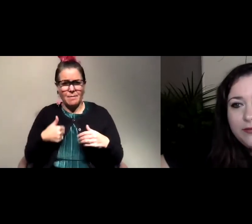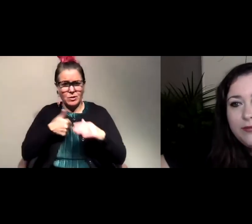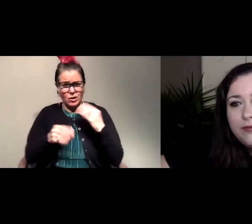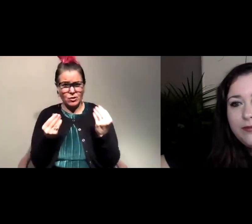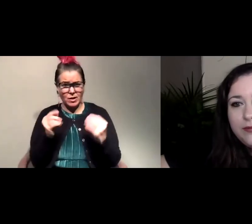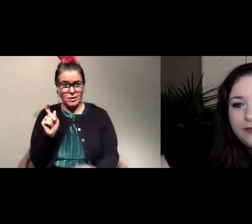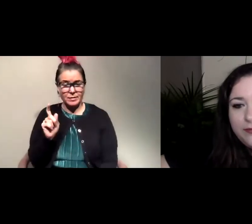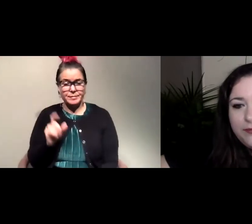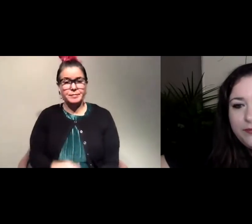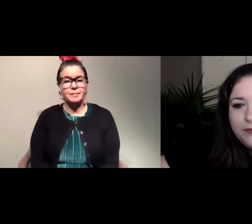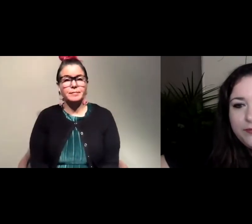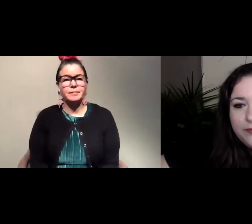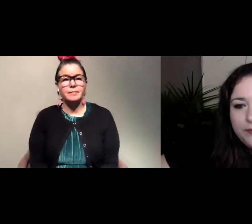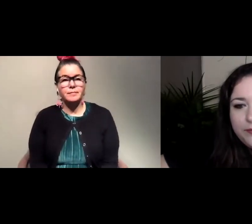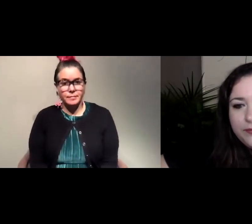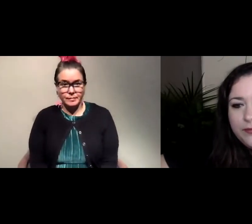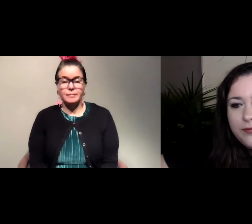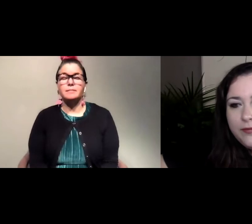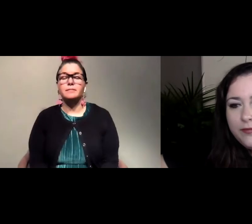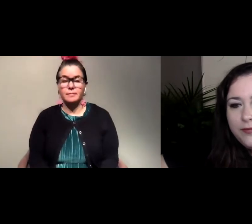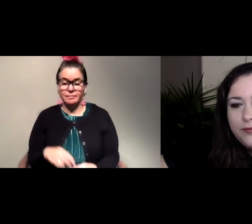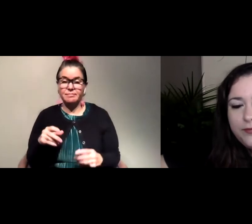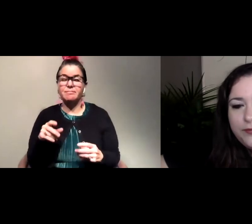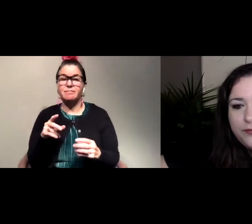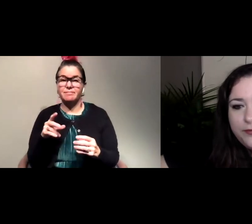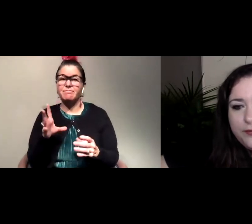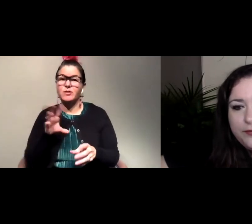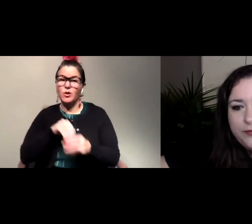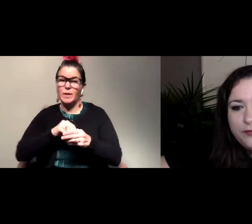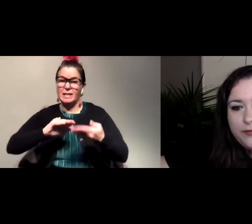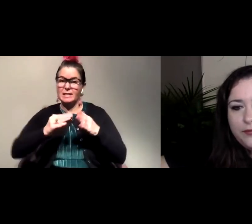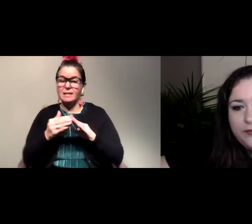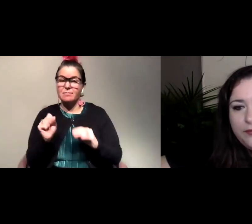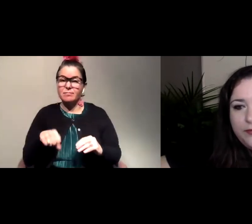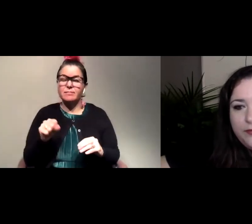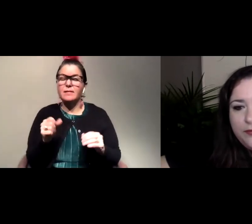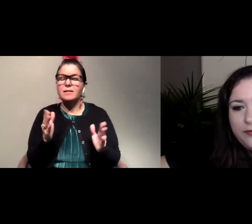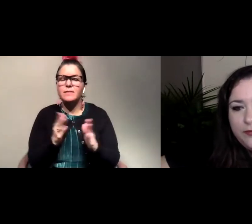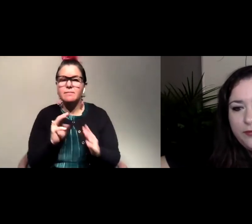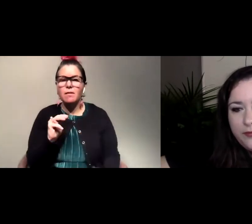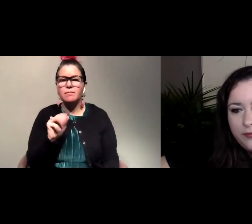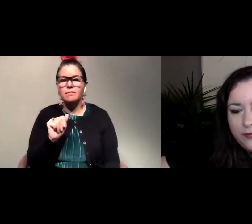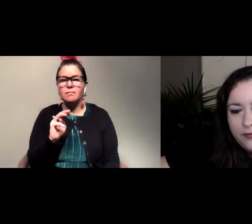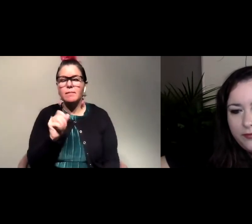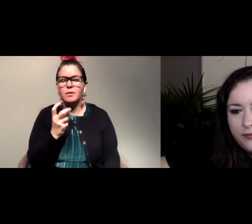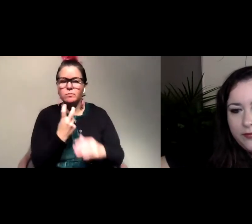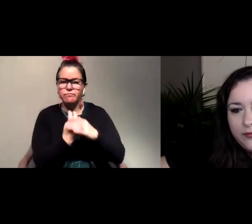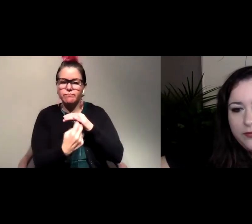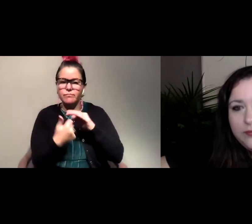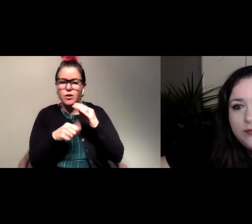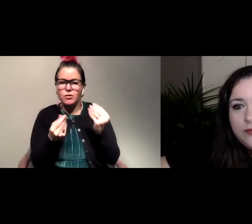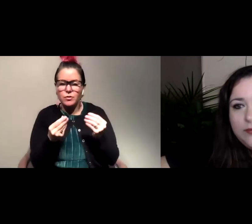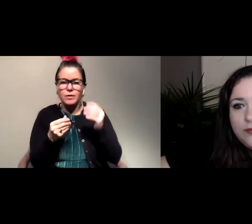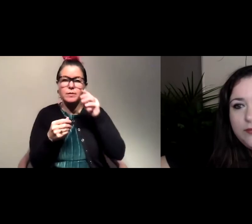Yes. And even in our cities. So there's lots of small mammals that will burrow underground. There's also